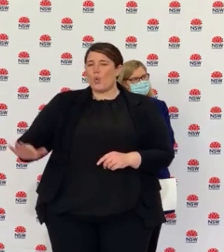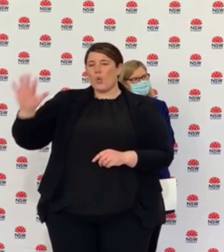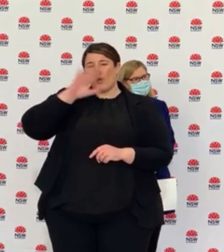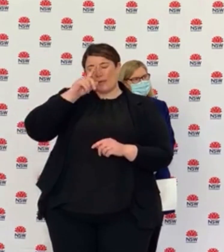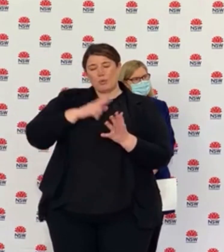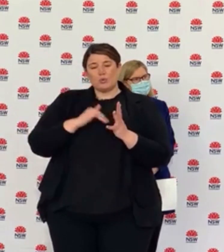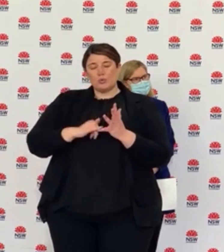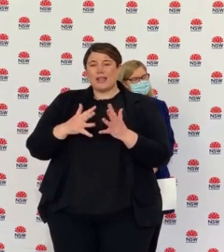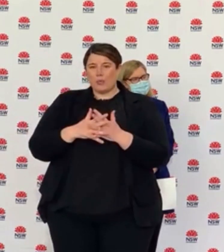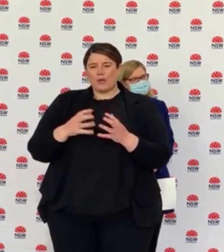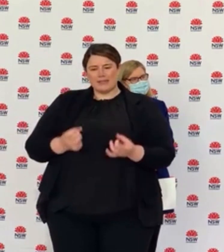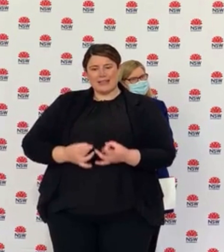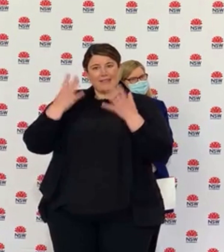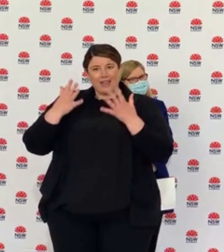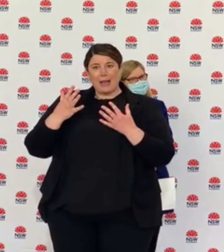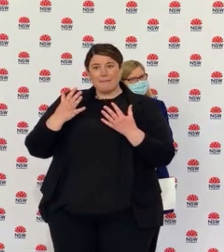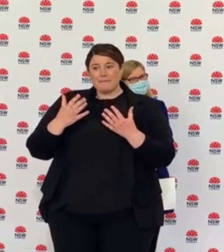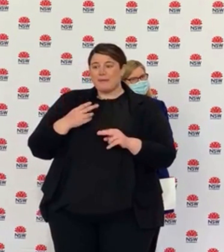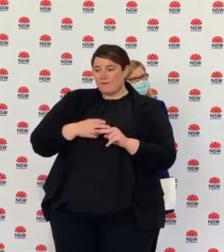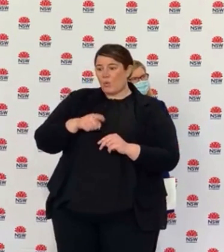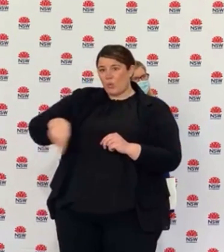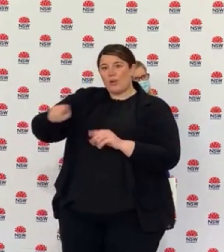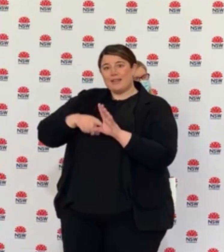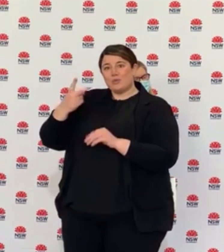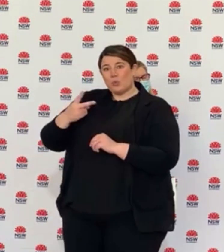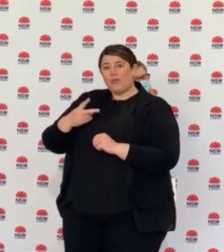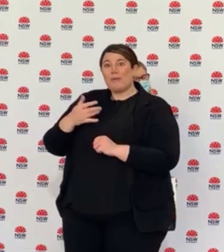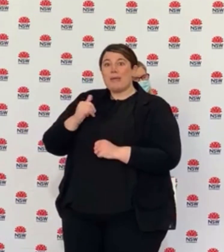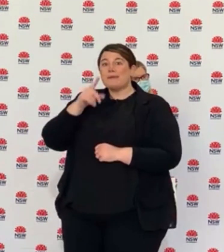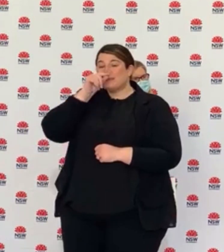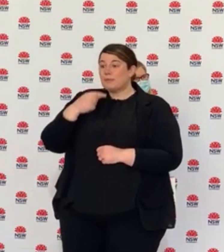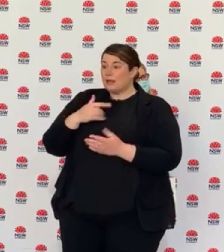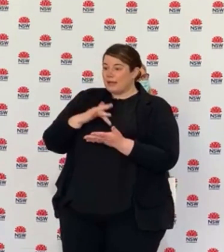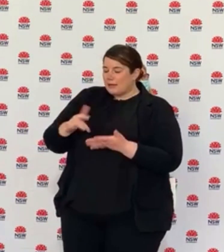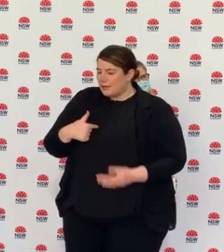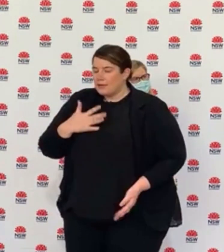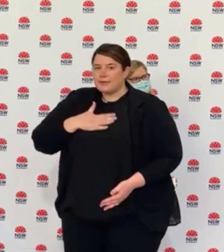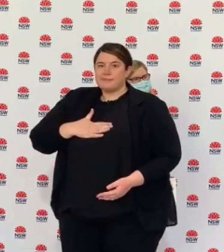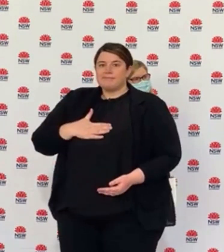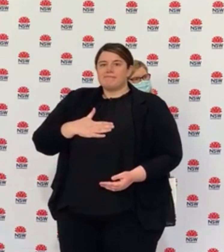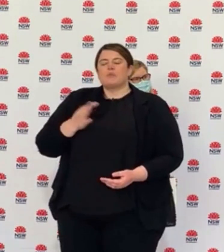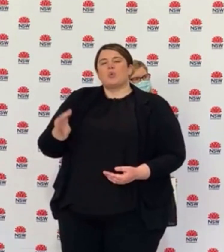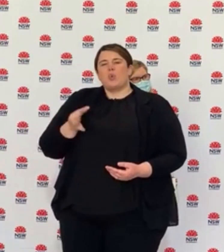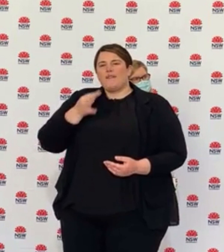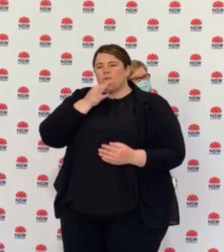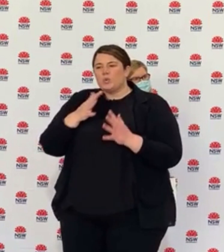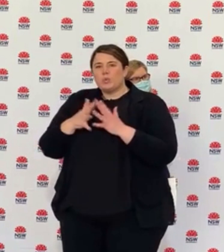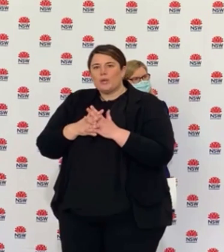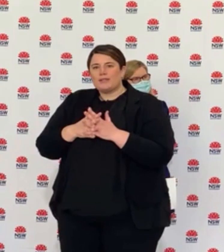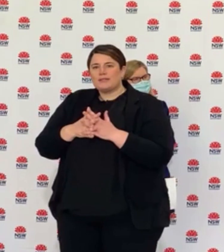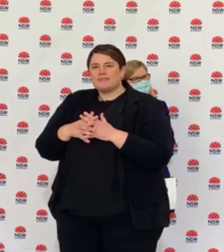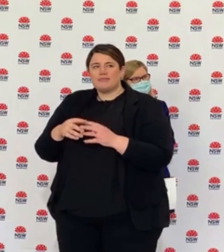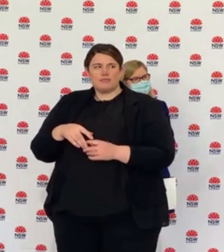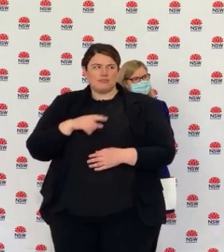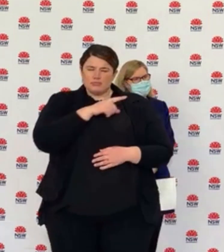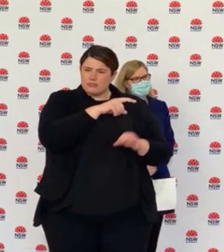a sacrifice and if it means that some people have to wait a few extra weeks before they get their Pfizer I think people would appreciate. But it's in